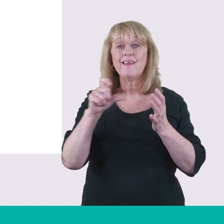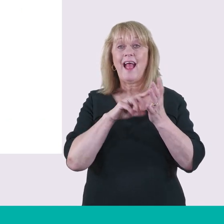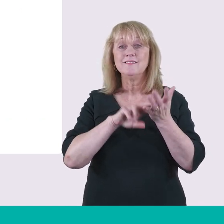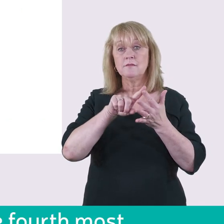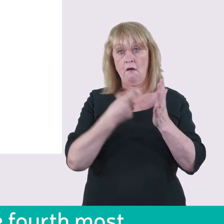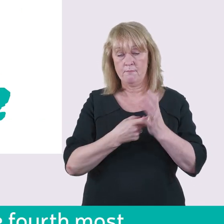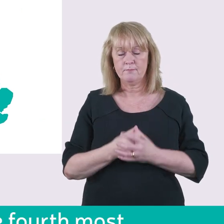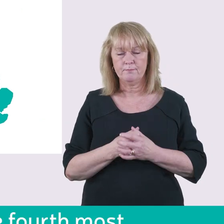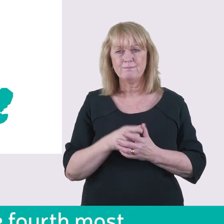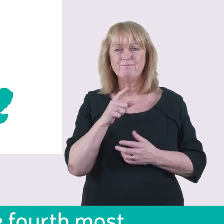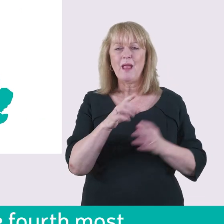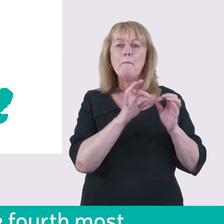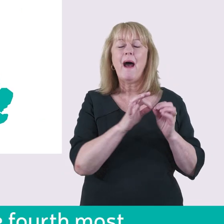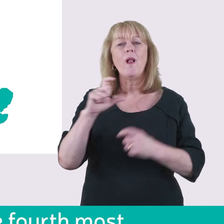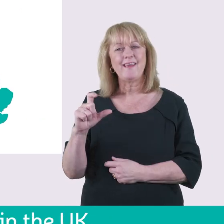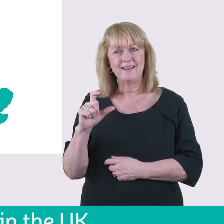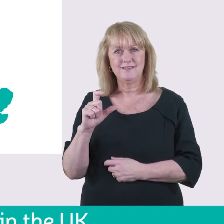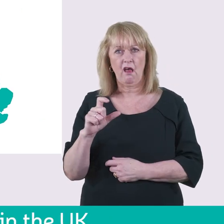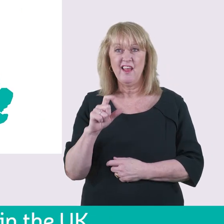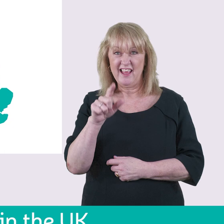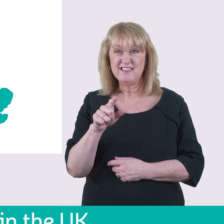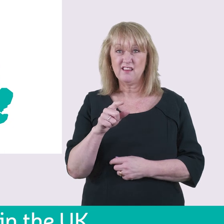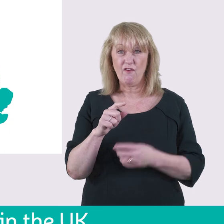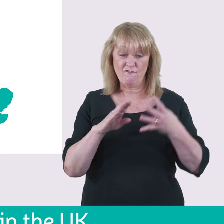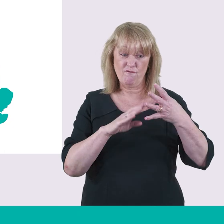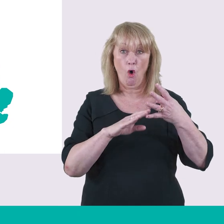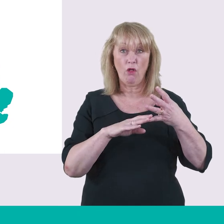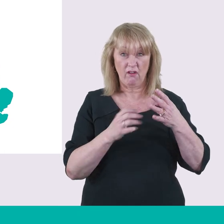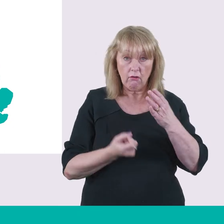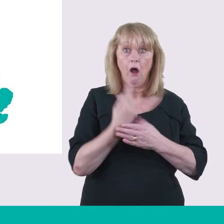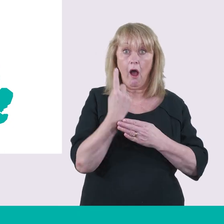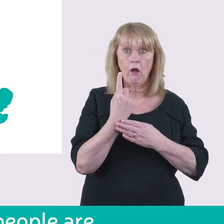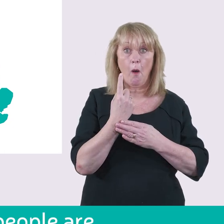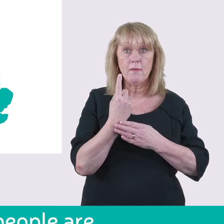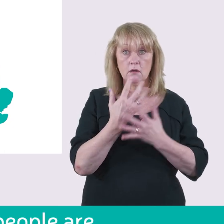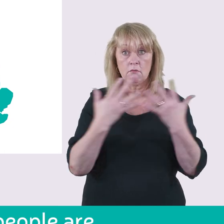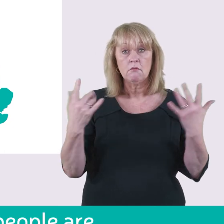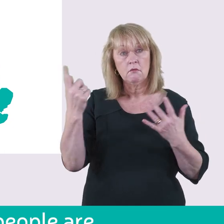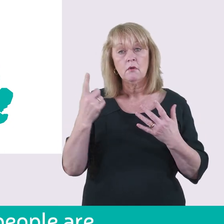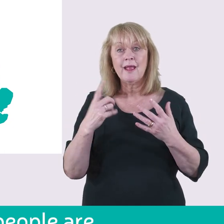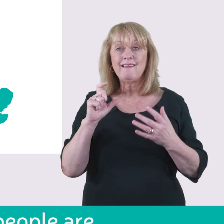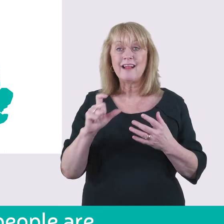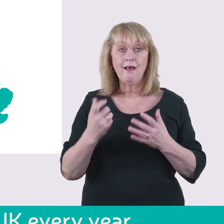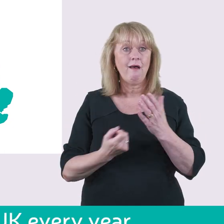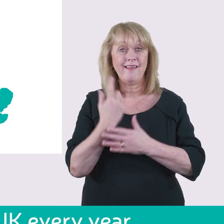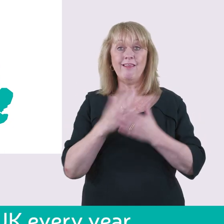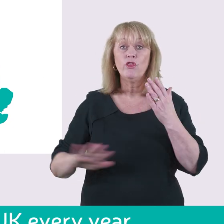Bowel cancer is the fourth most common cancer in the UK. Nearly 43,000 people are diagnosed